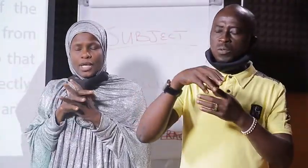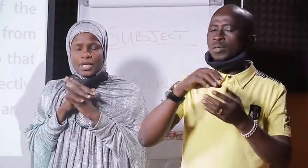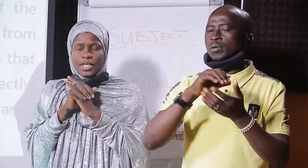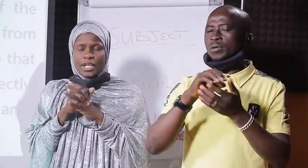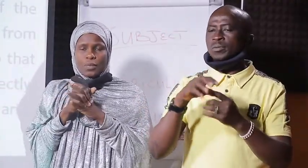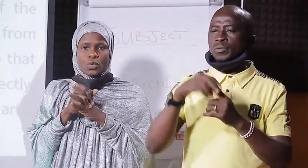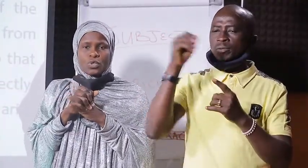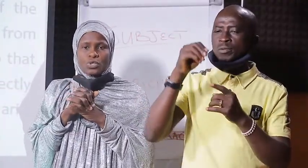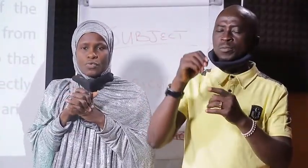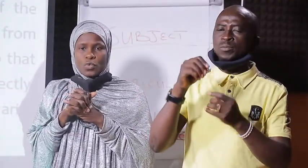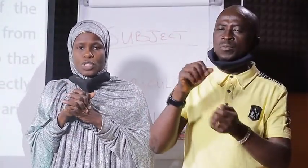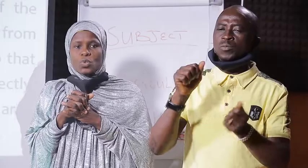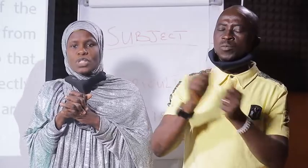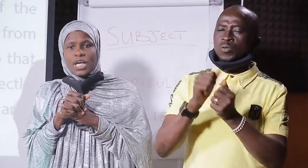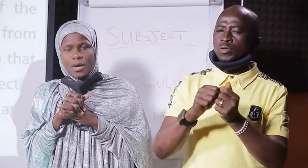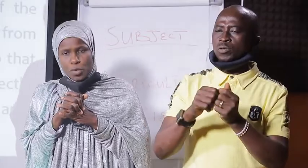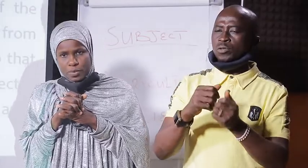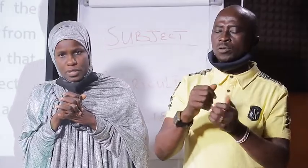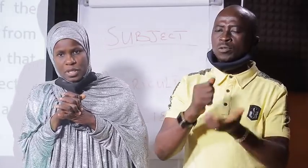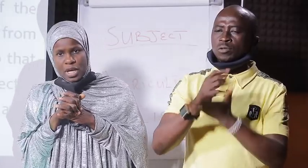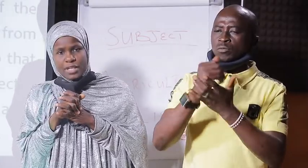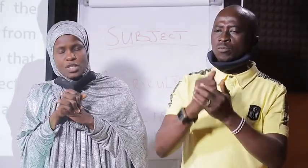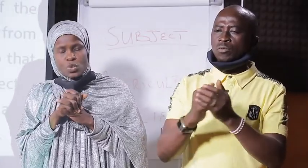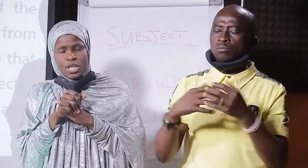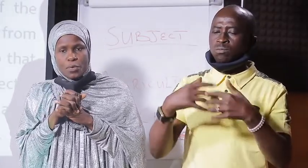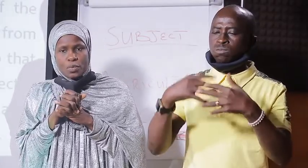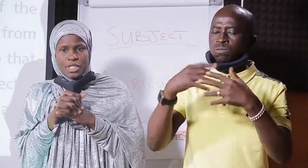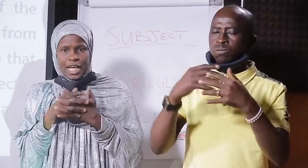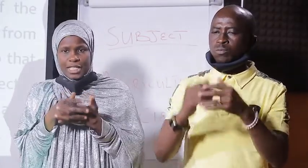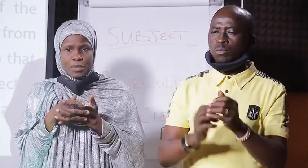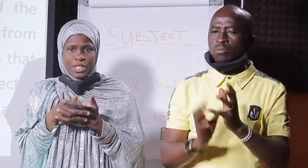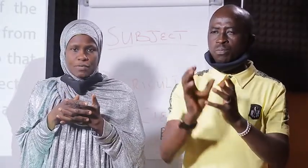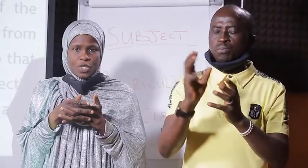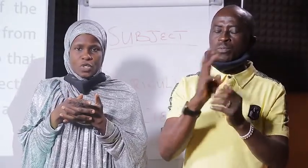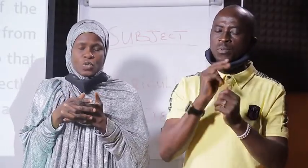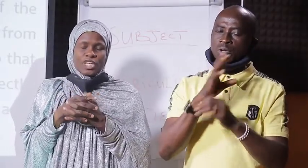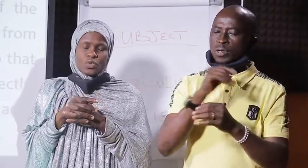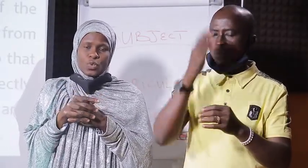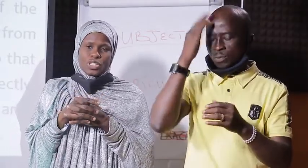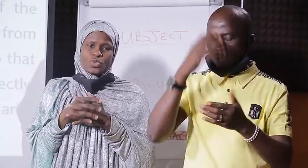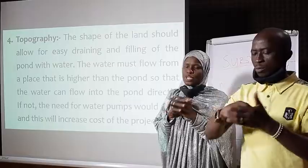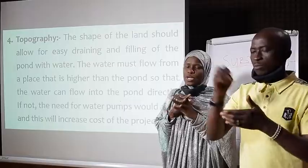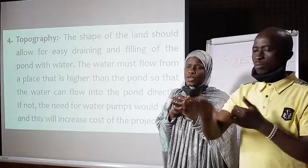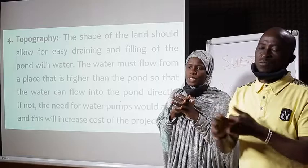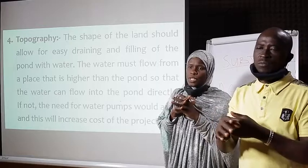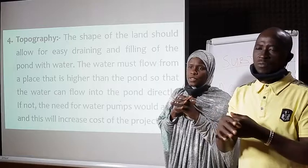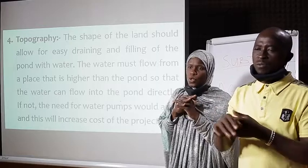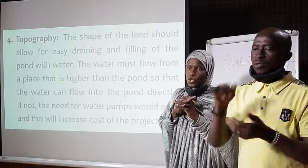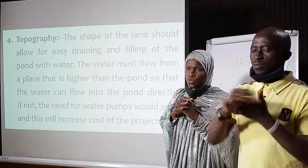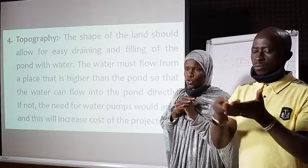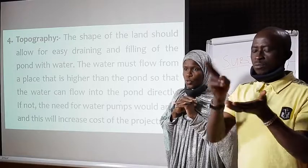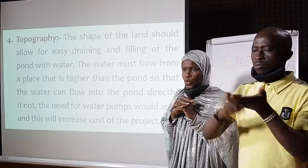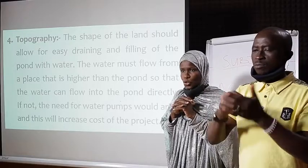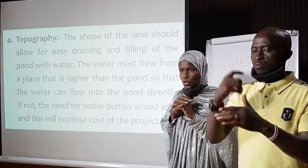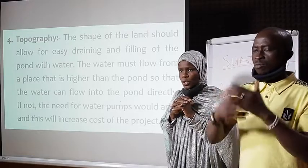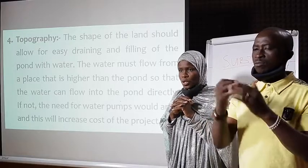uh help or use of what water pumps and these water pumps they are expensive so that will what it will increase the